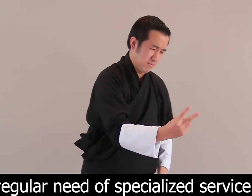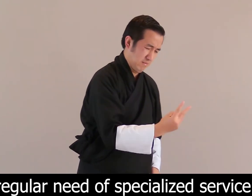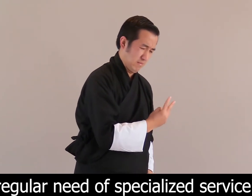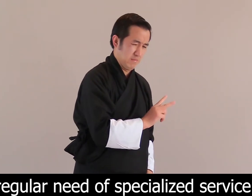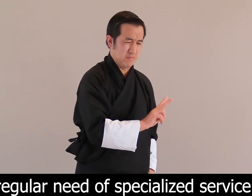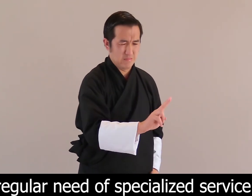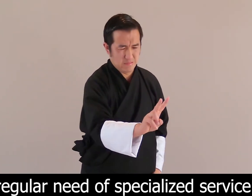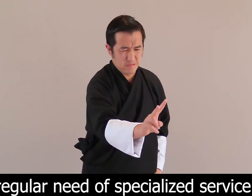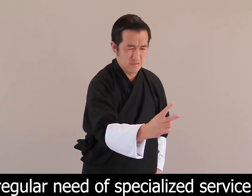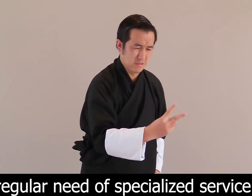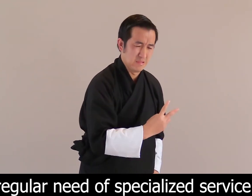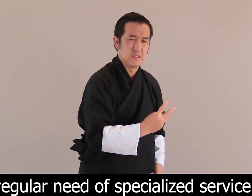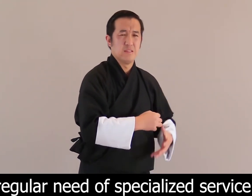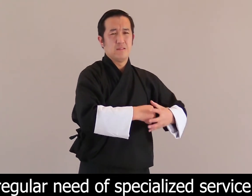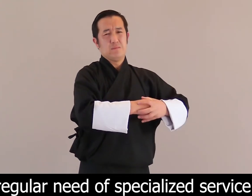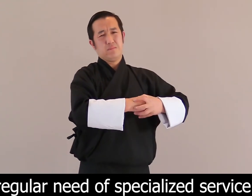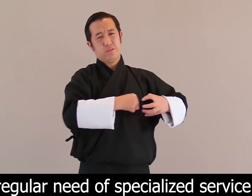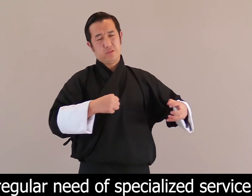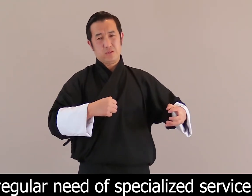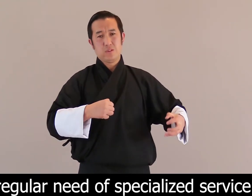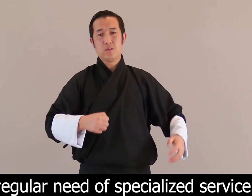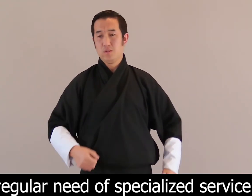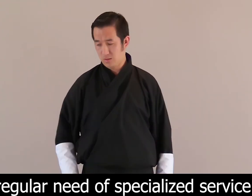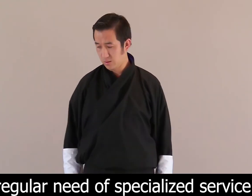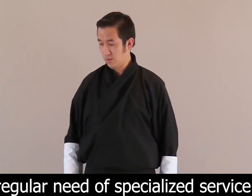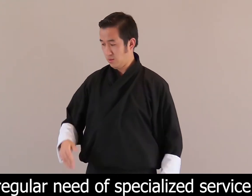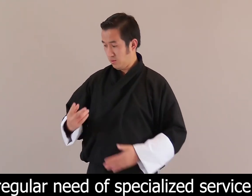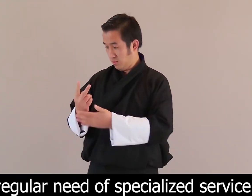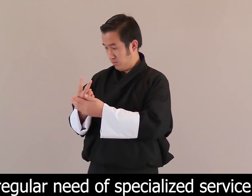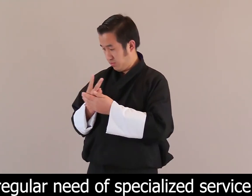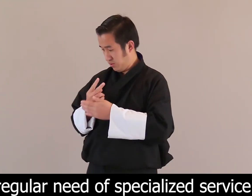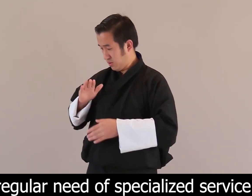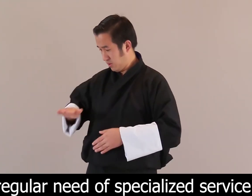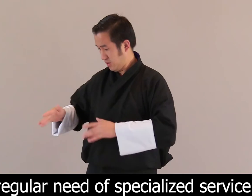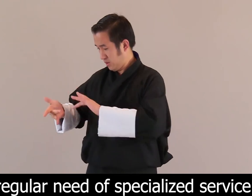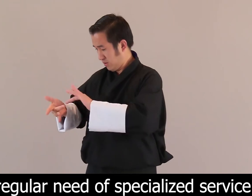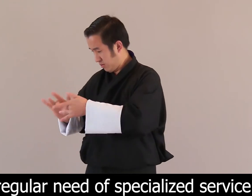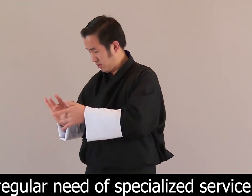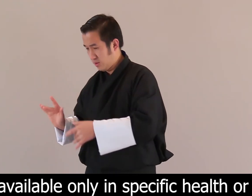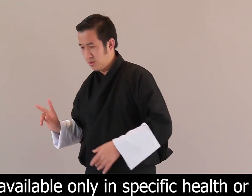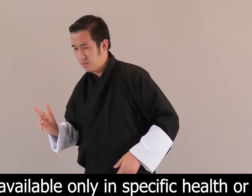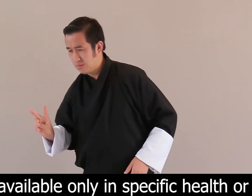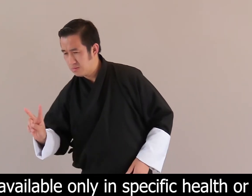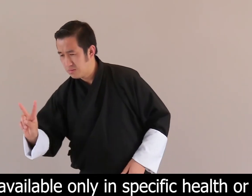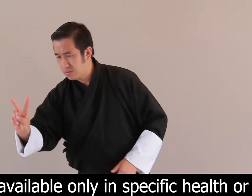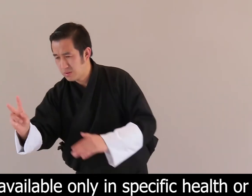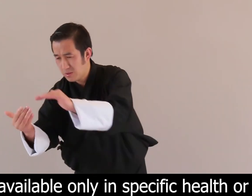available only in specific health or educational institutions